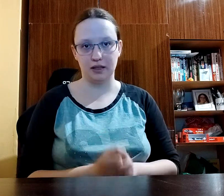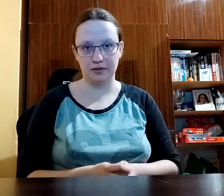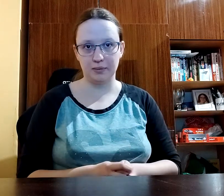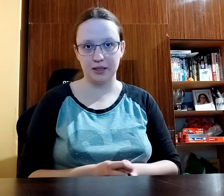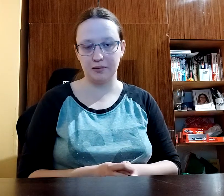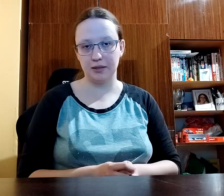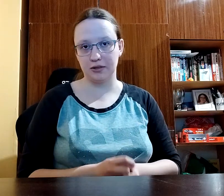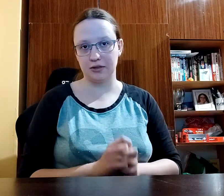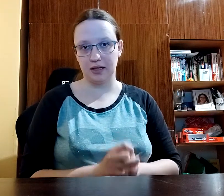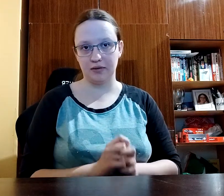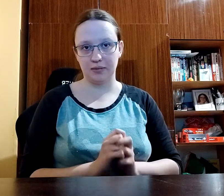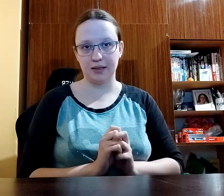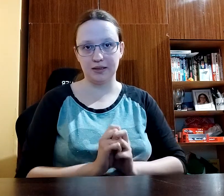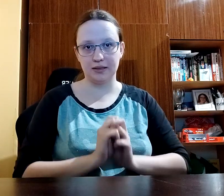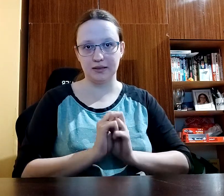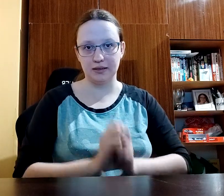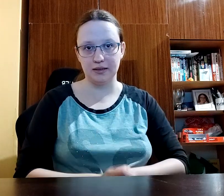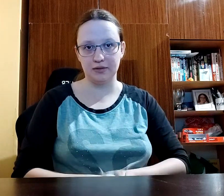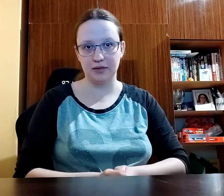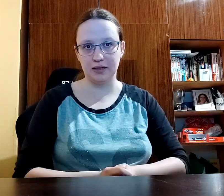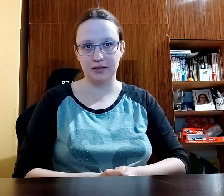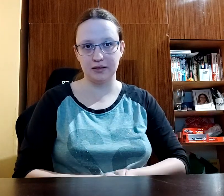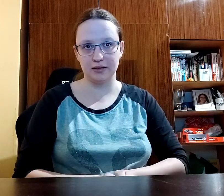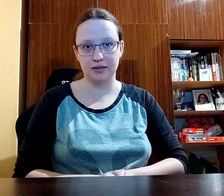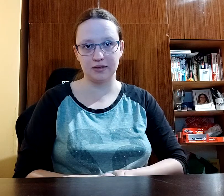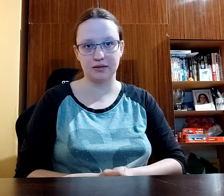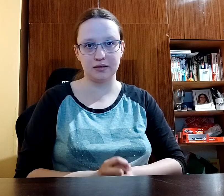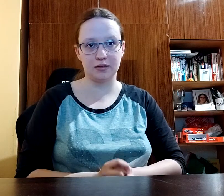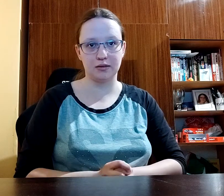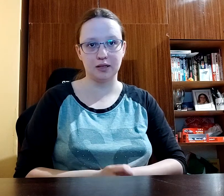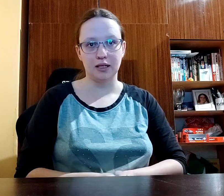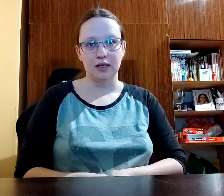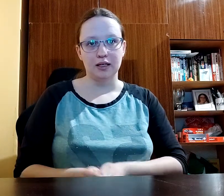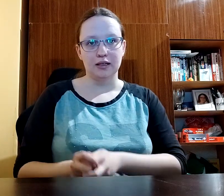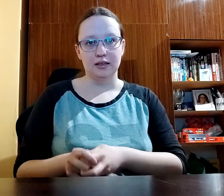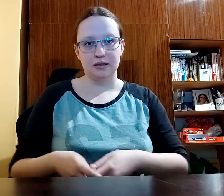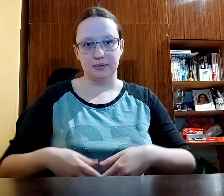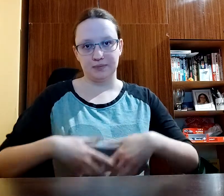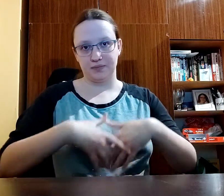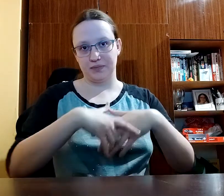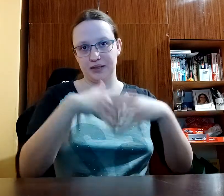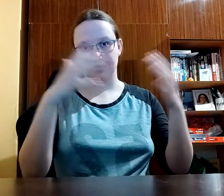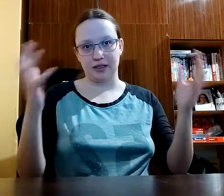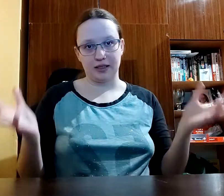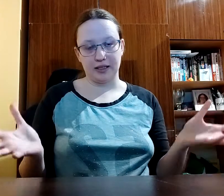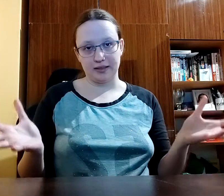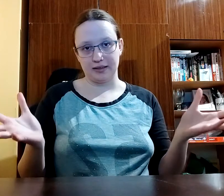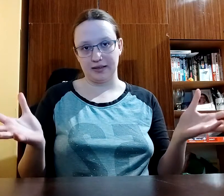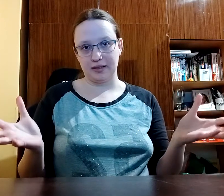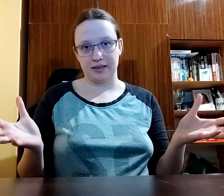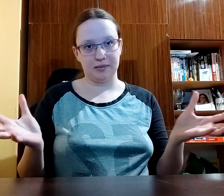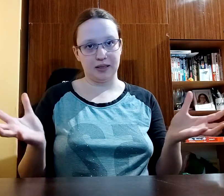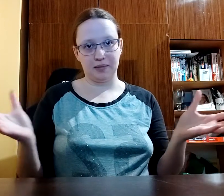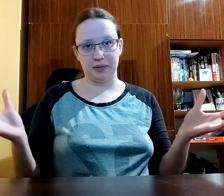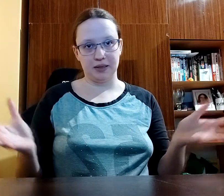everybody because everybody's different so in different cases they may be